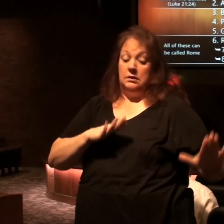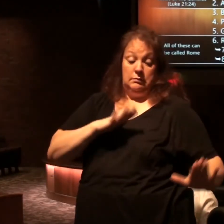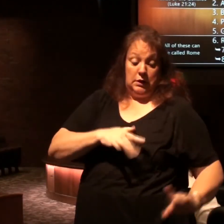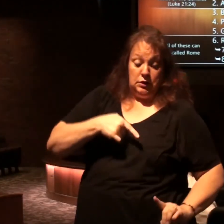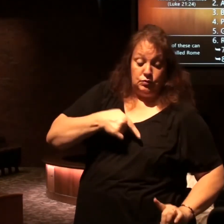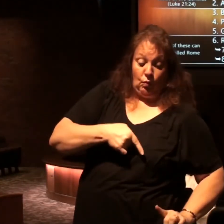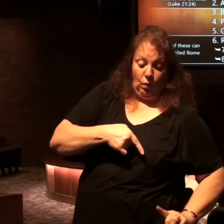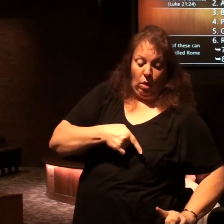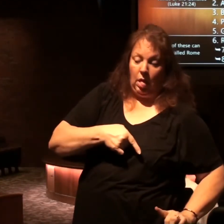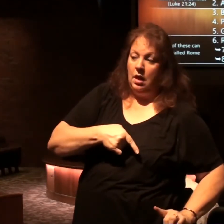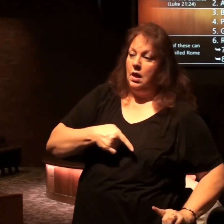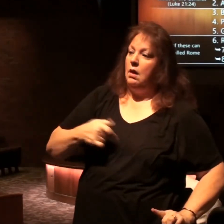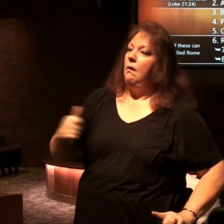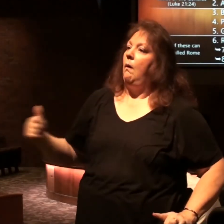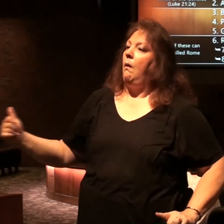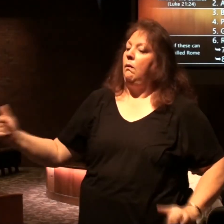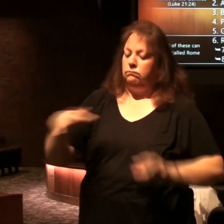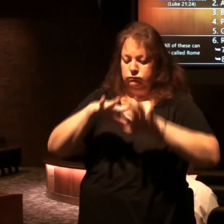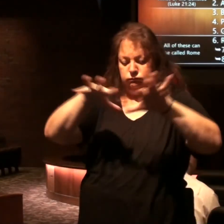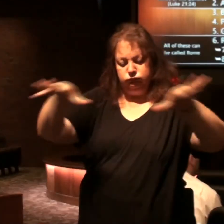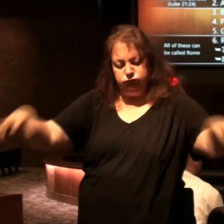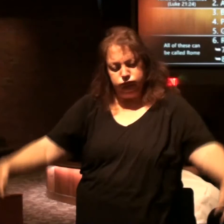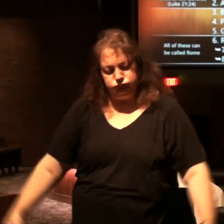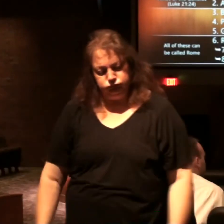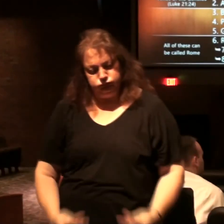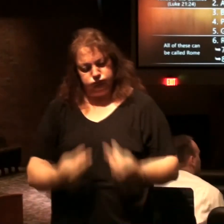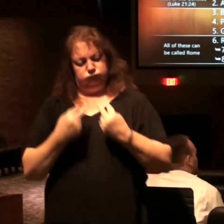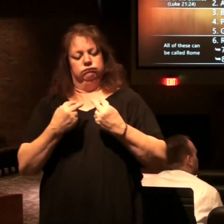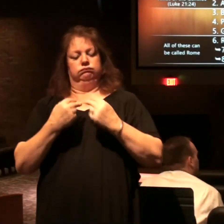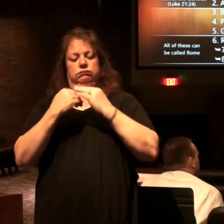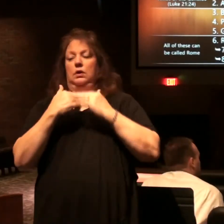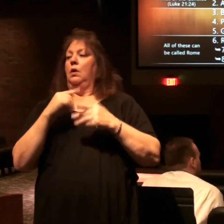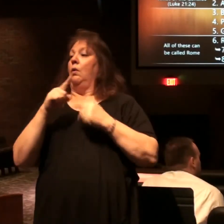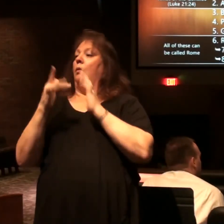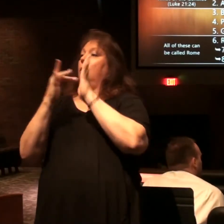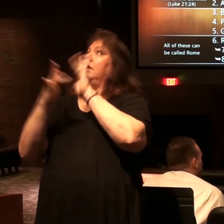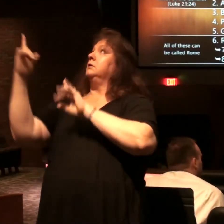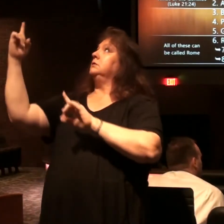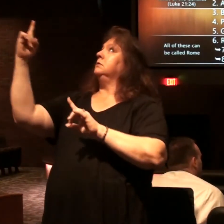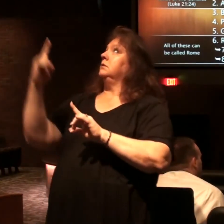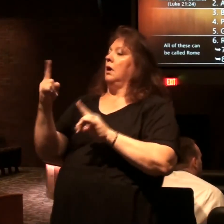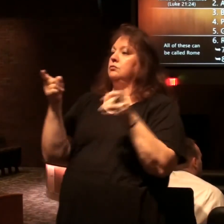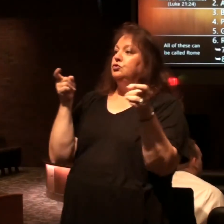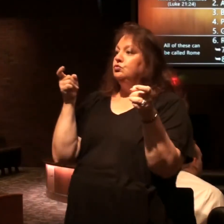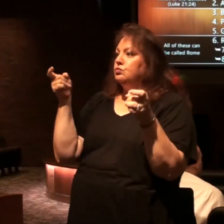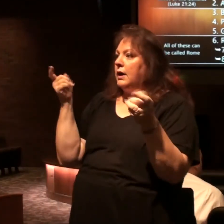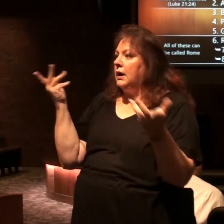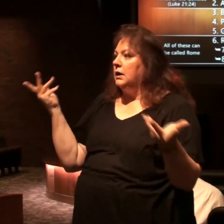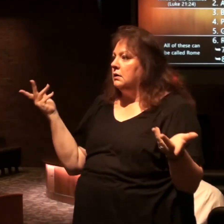goal is to have one universal religion because what will happen when Christ comes to reign